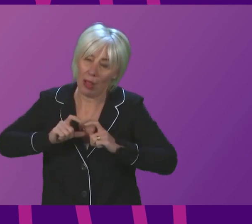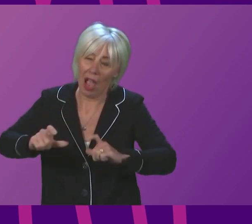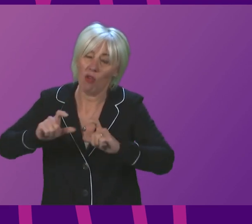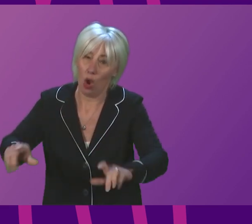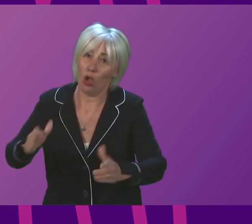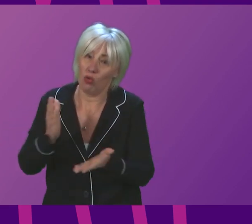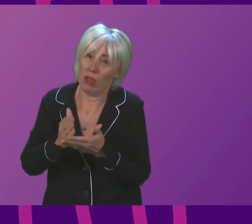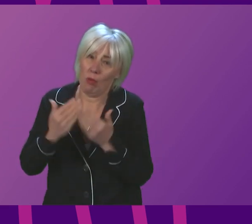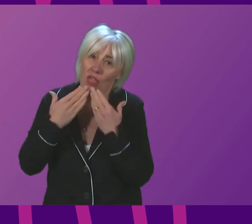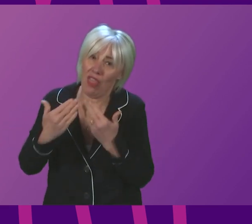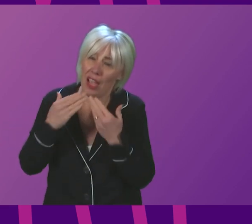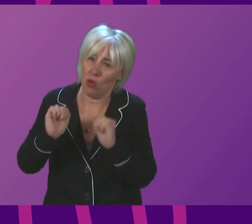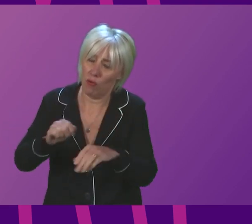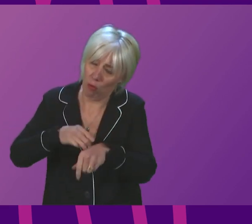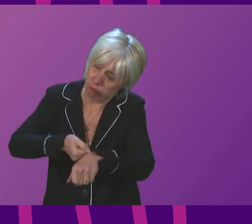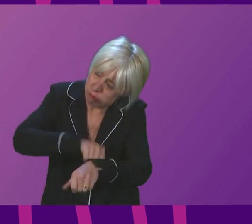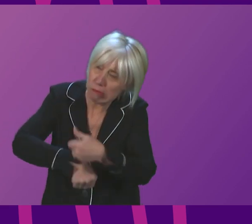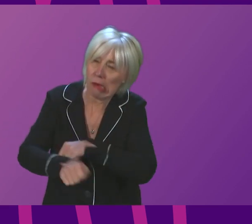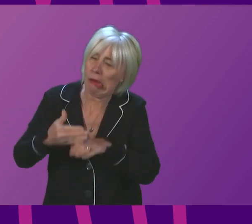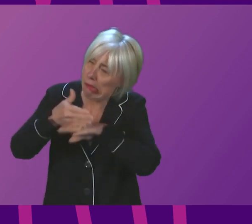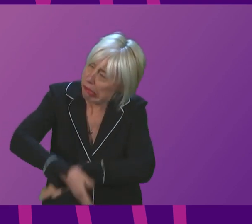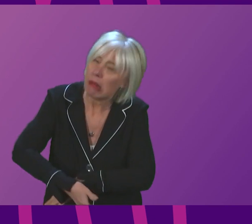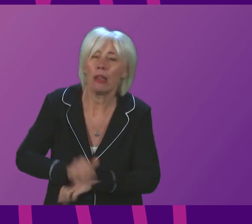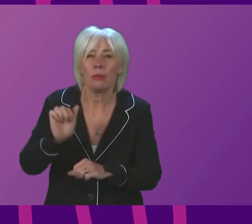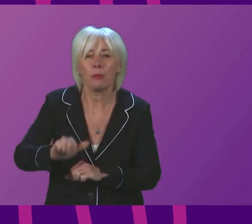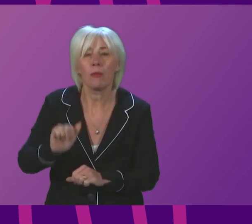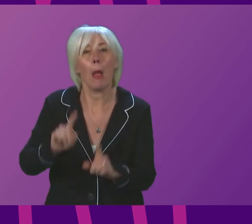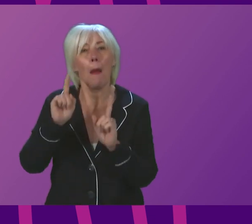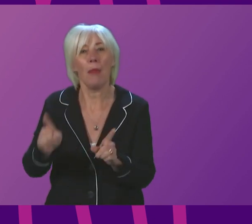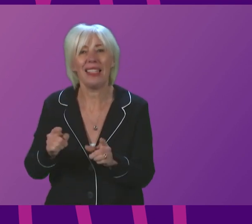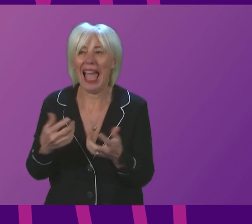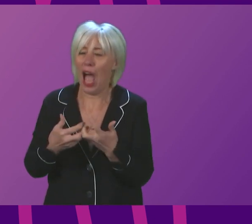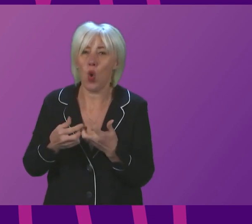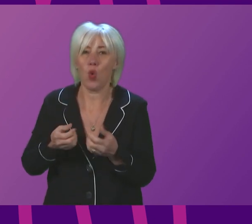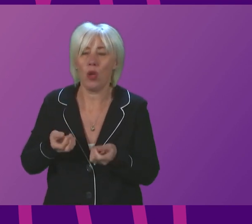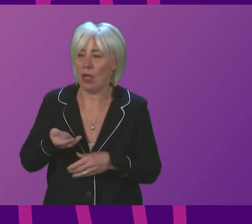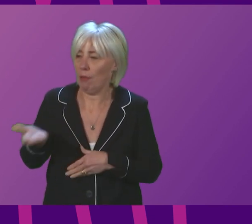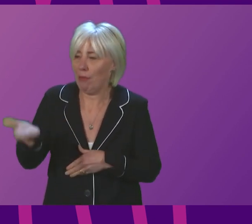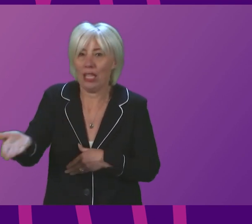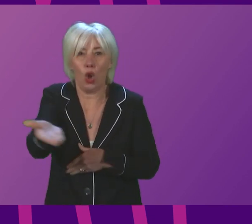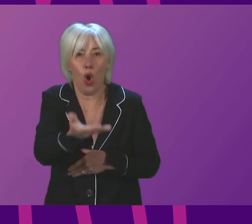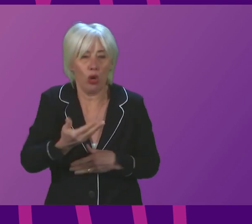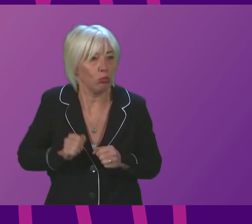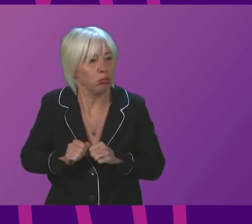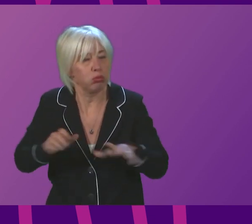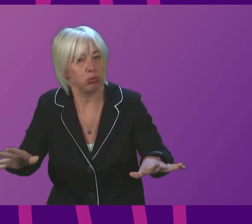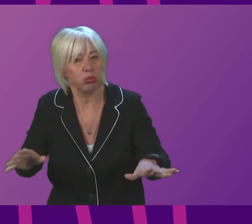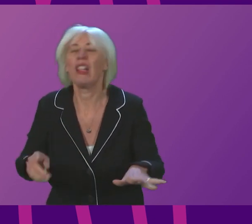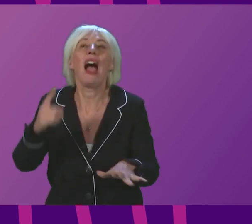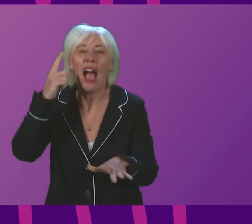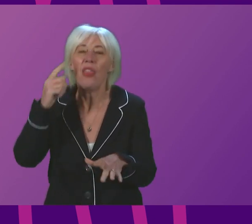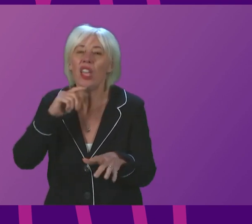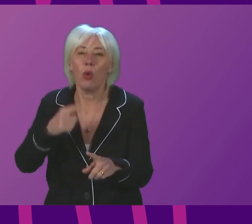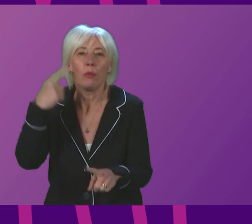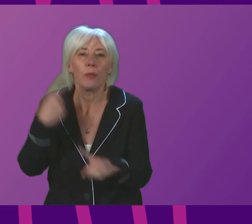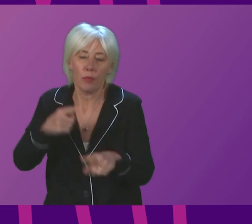them for their excellent efforts. However, given the nature of transmission, I would expect to see a continued and potentially rapid